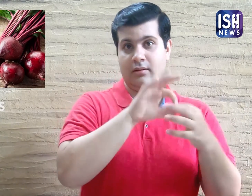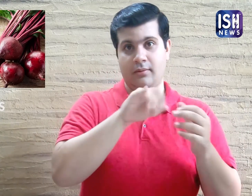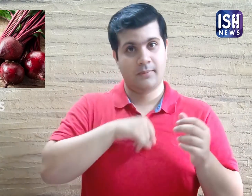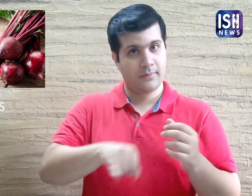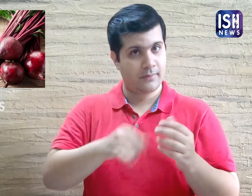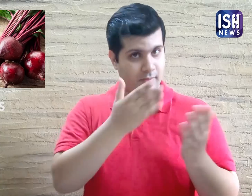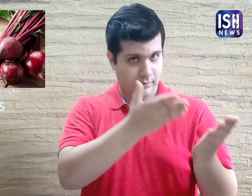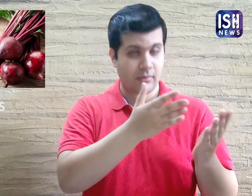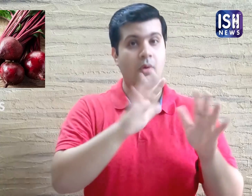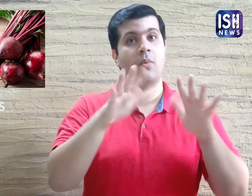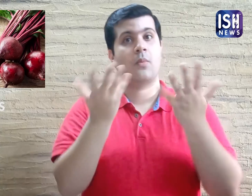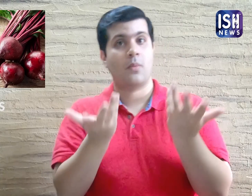11.